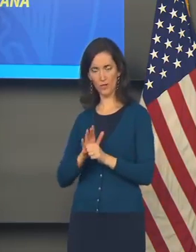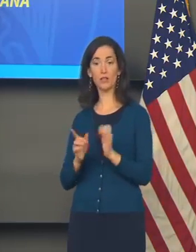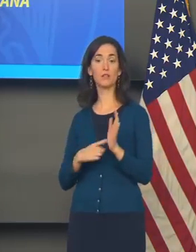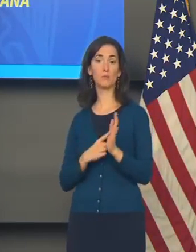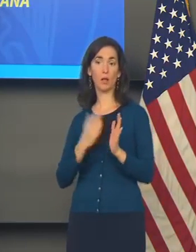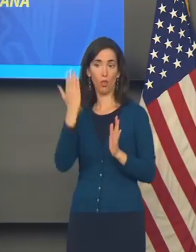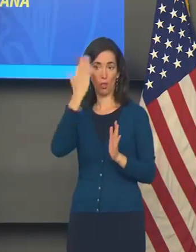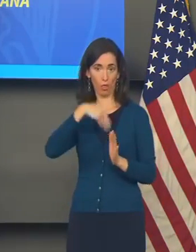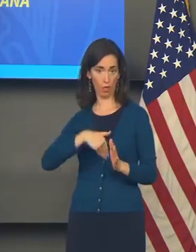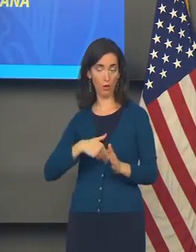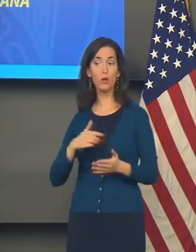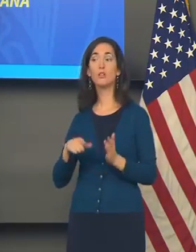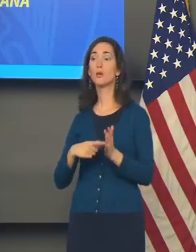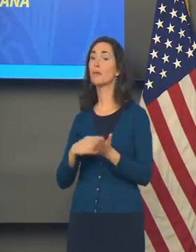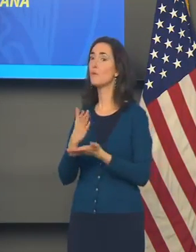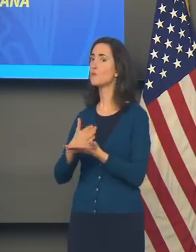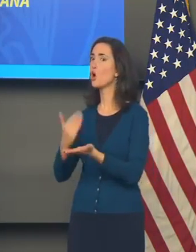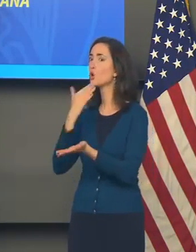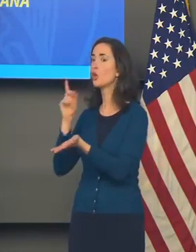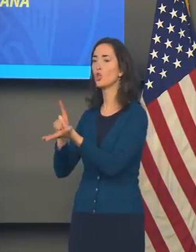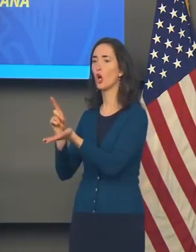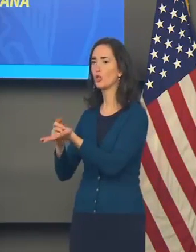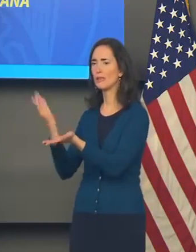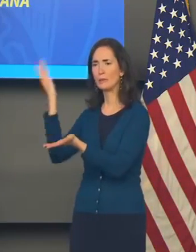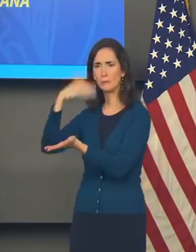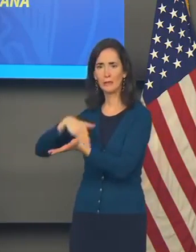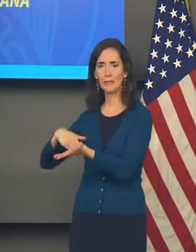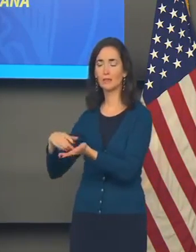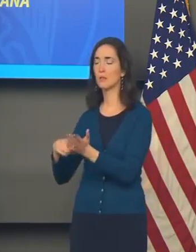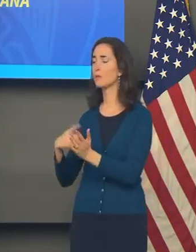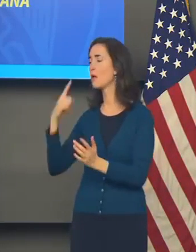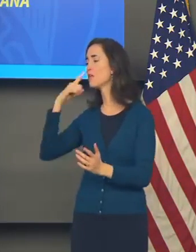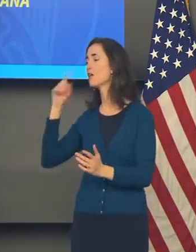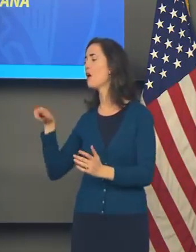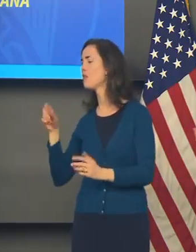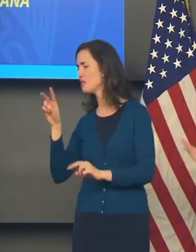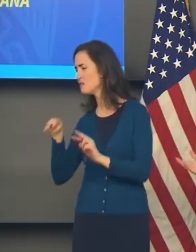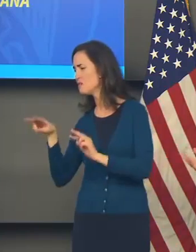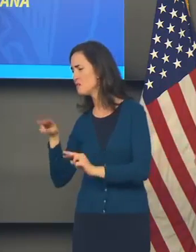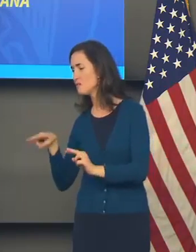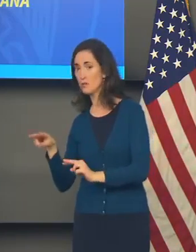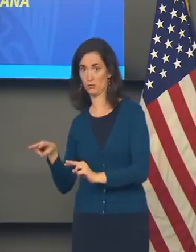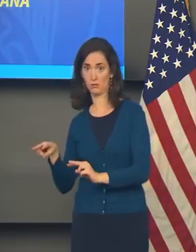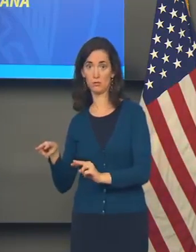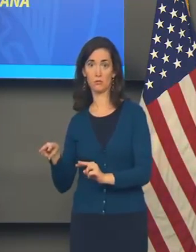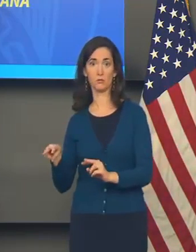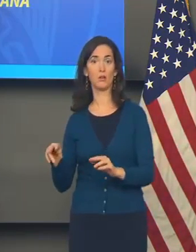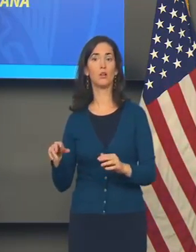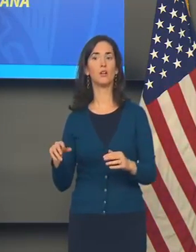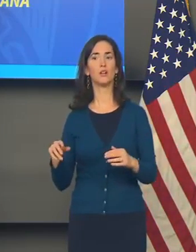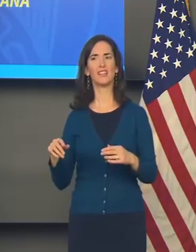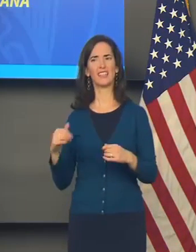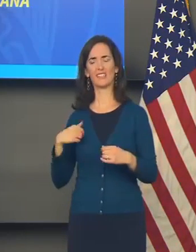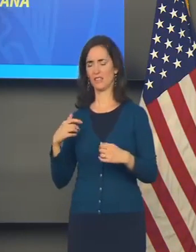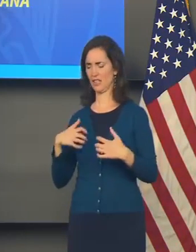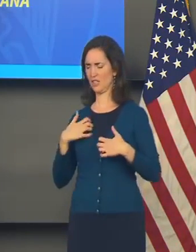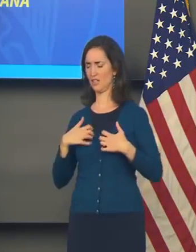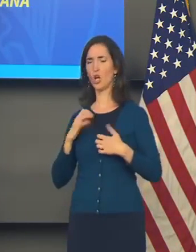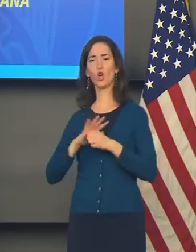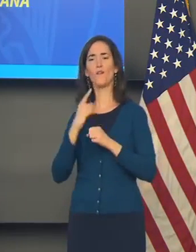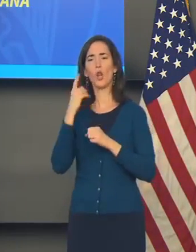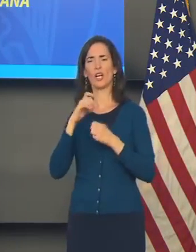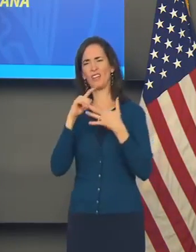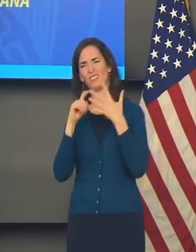Even good docs can miss them if they're not always thinking about COVID. And now that we're in the surge that we're in, COVID is